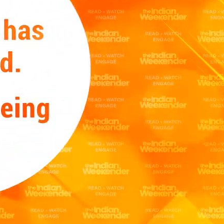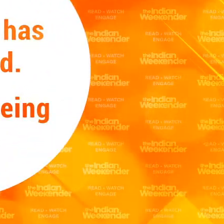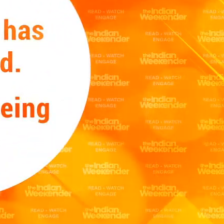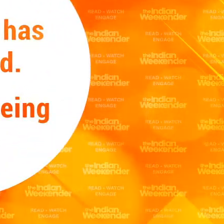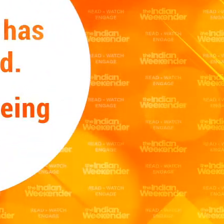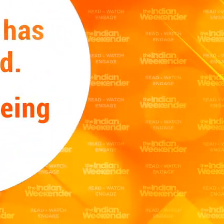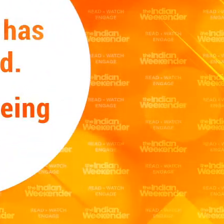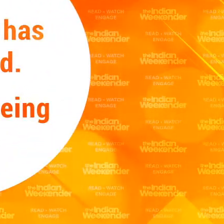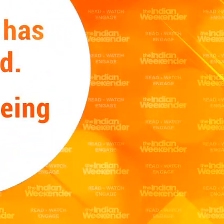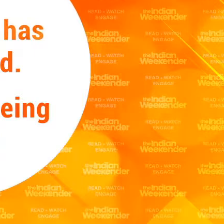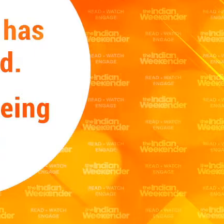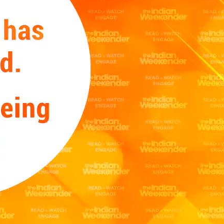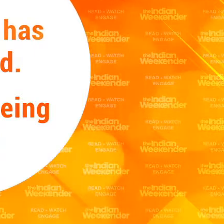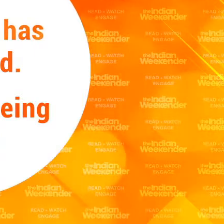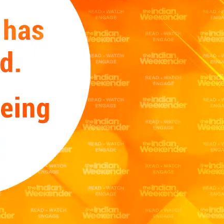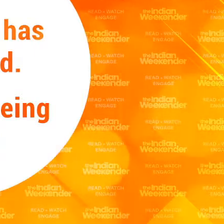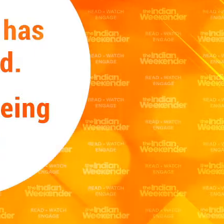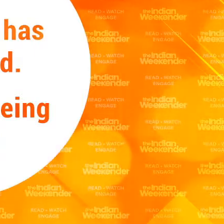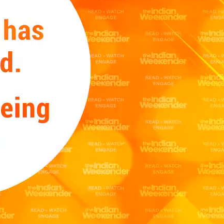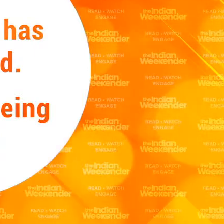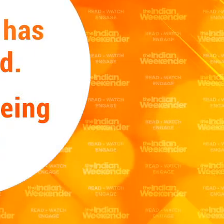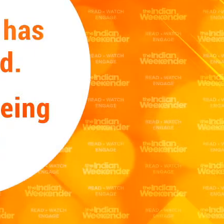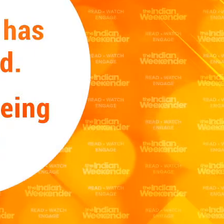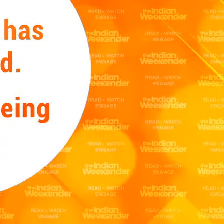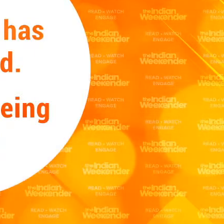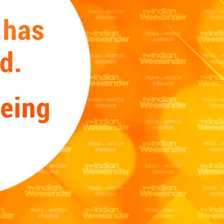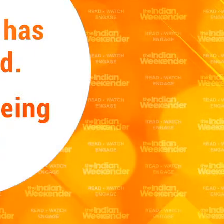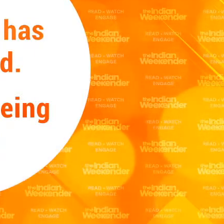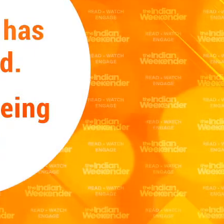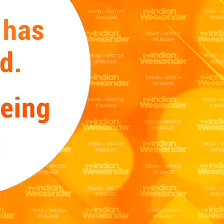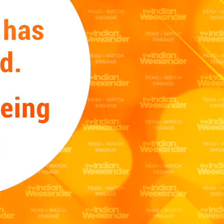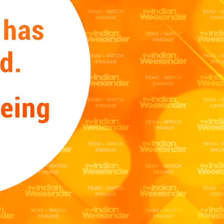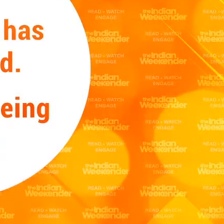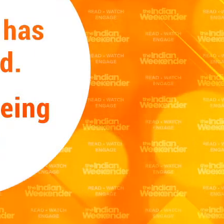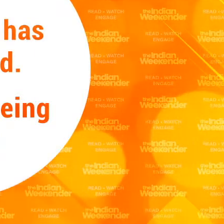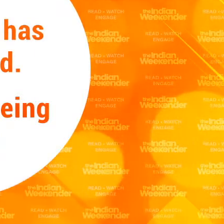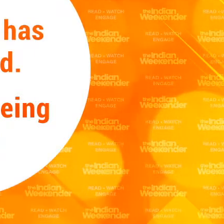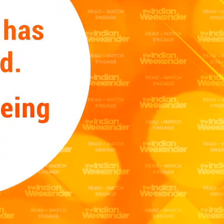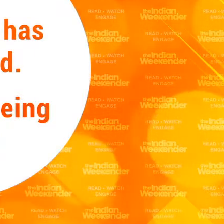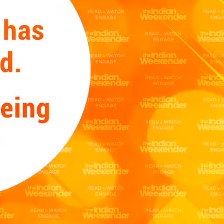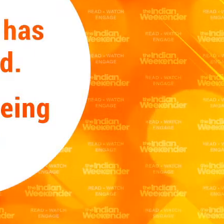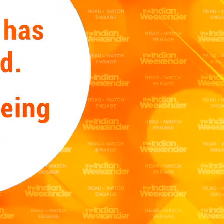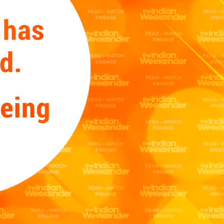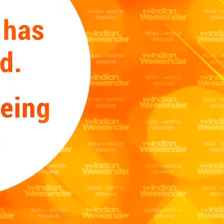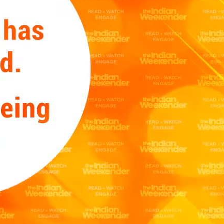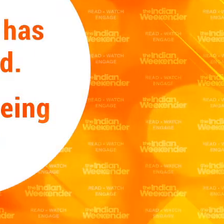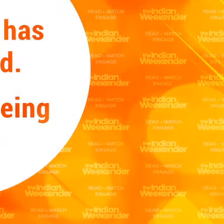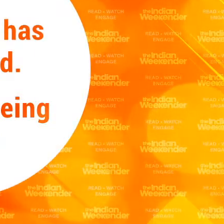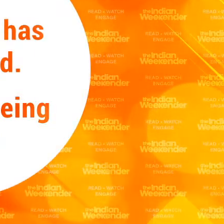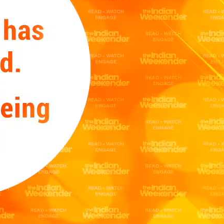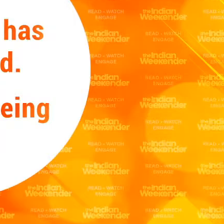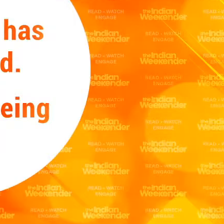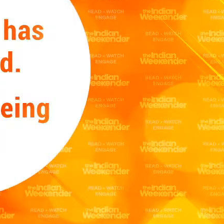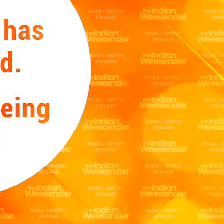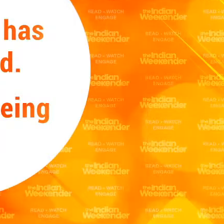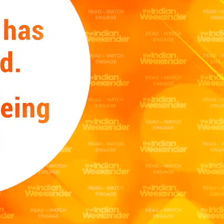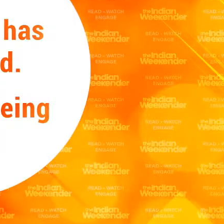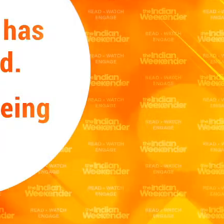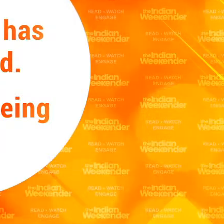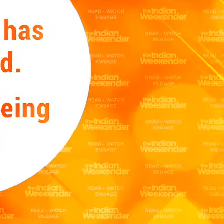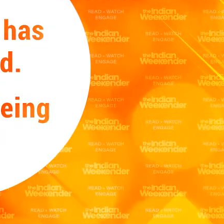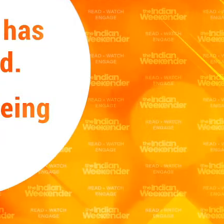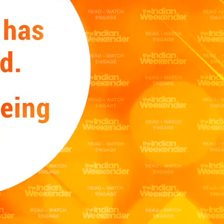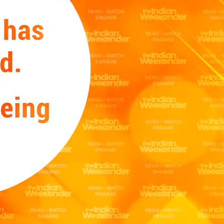we're